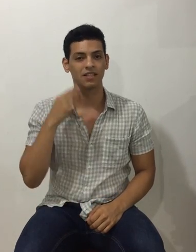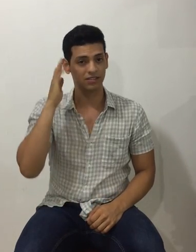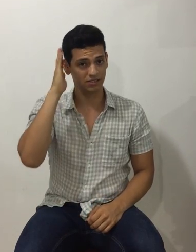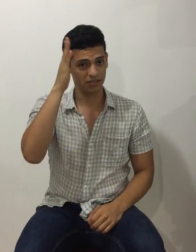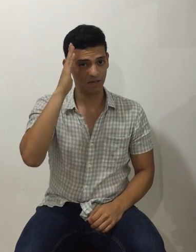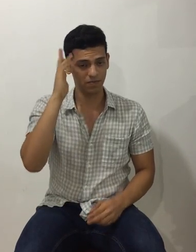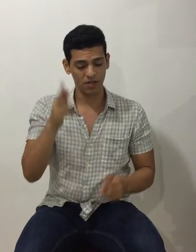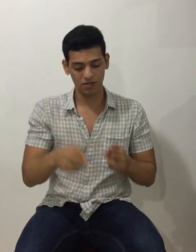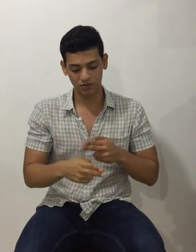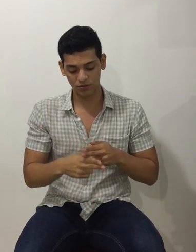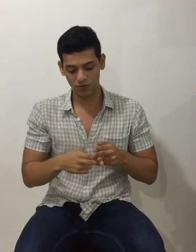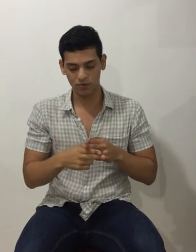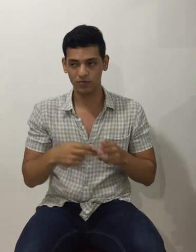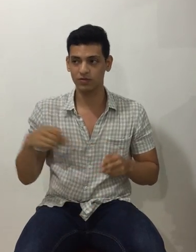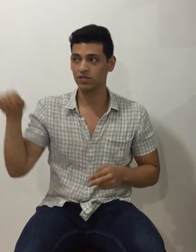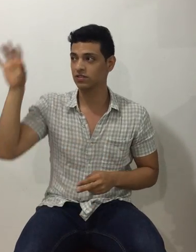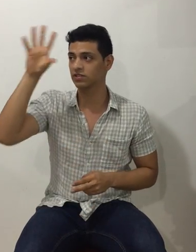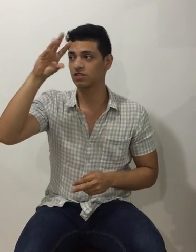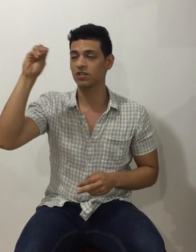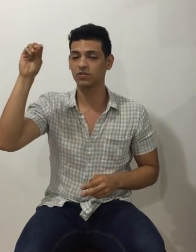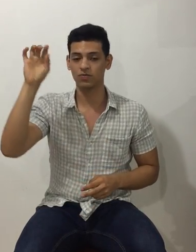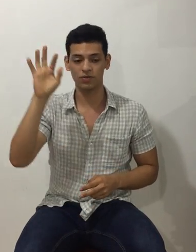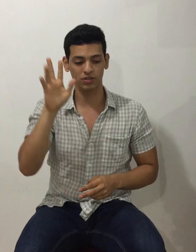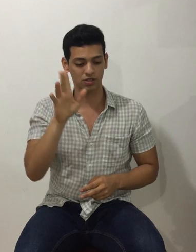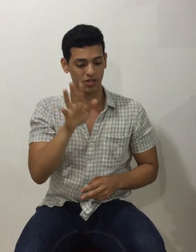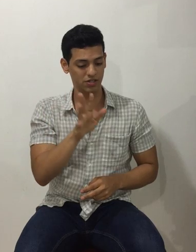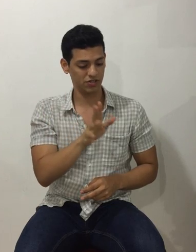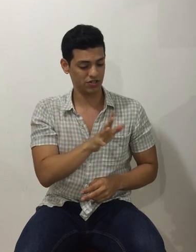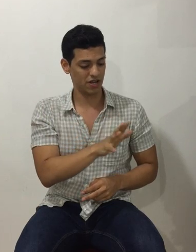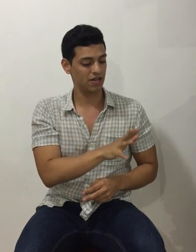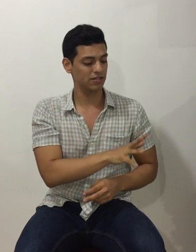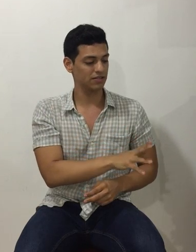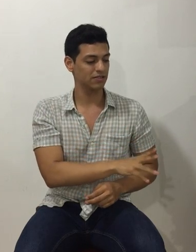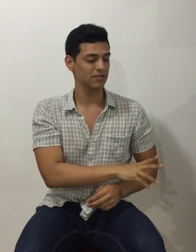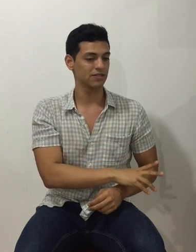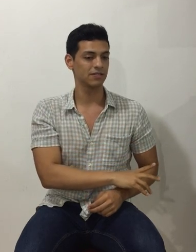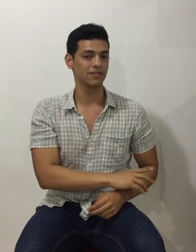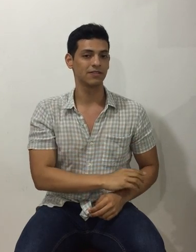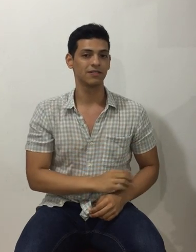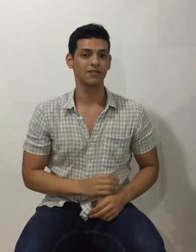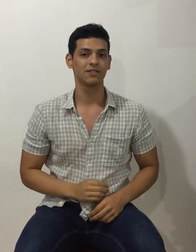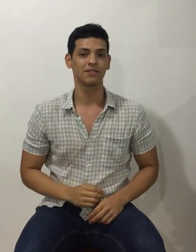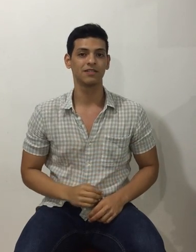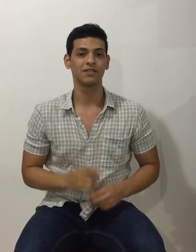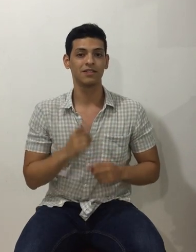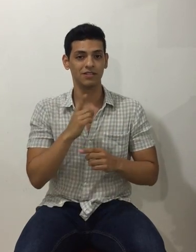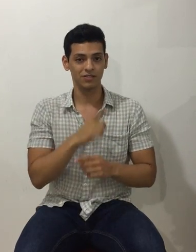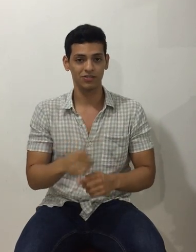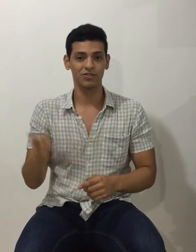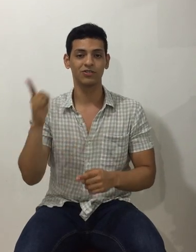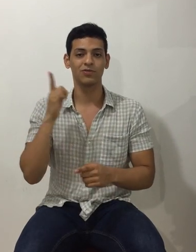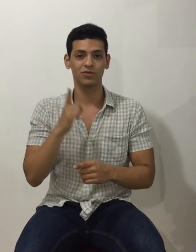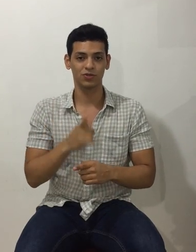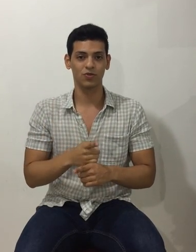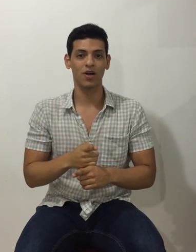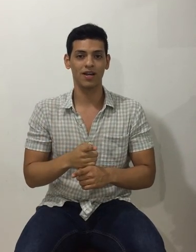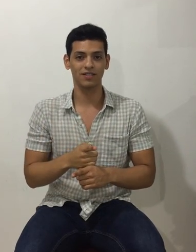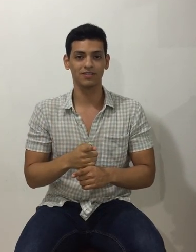that someday soon the sun was gonna shine. And she was right,